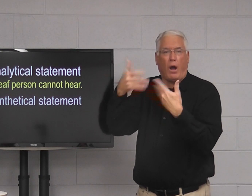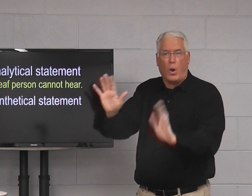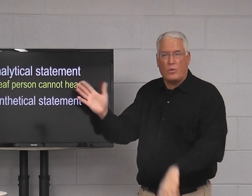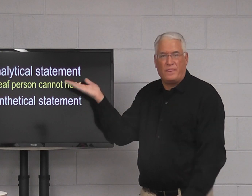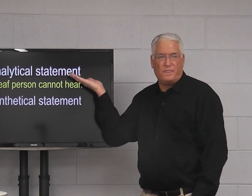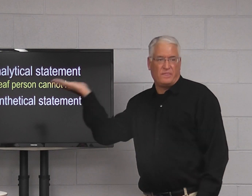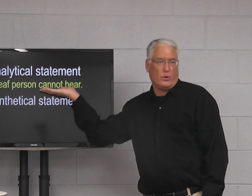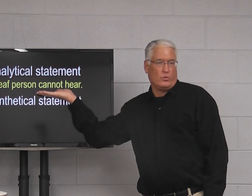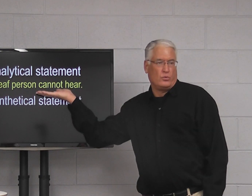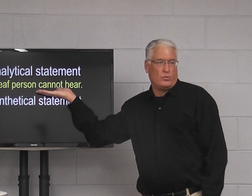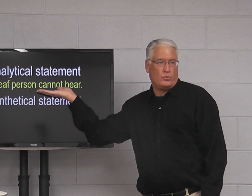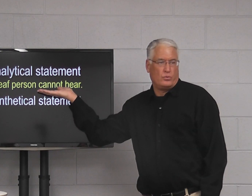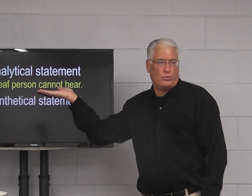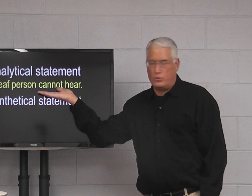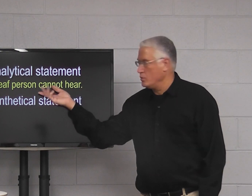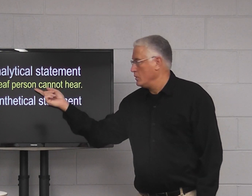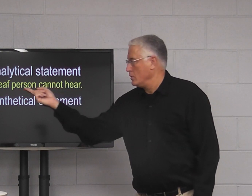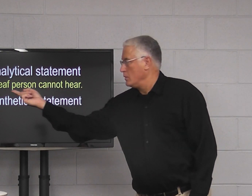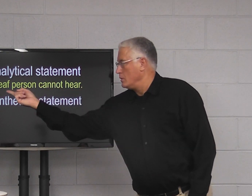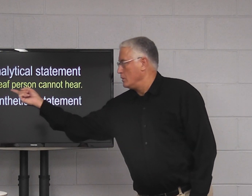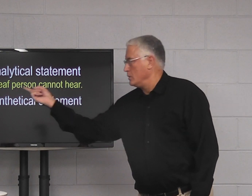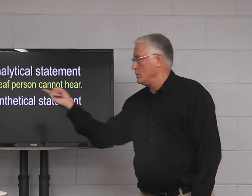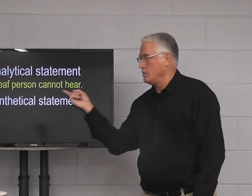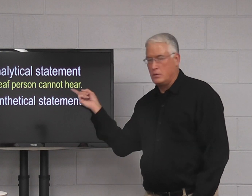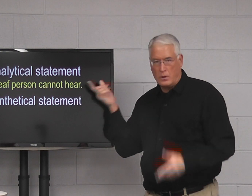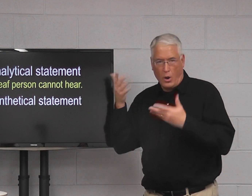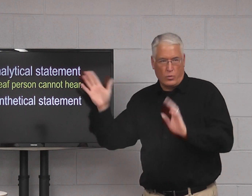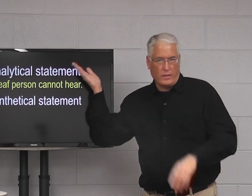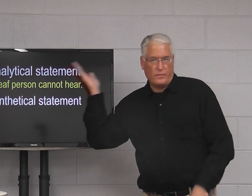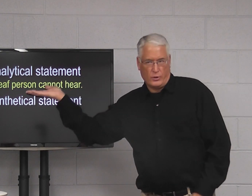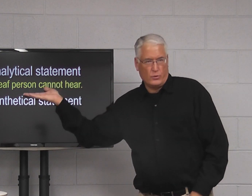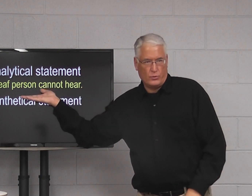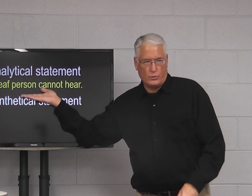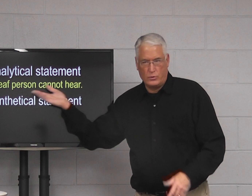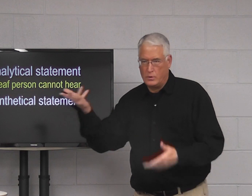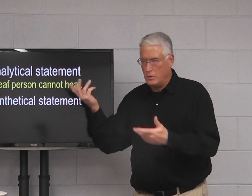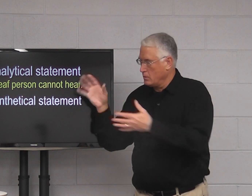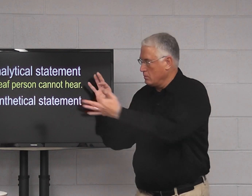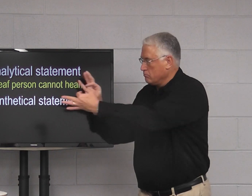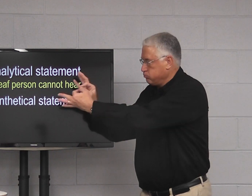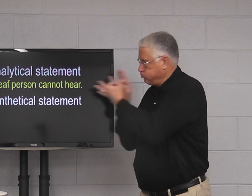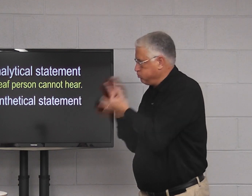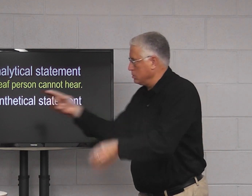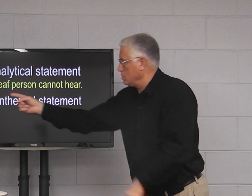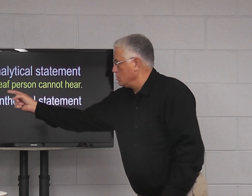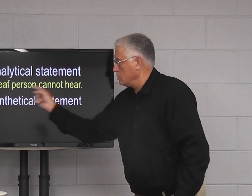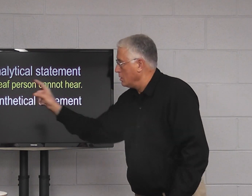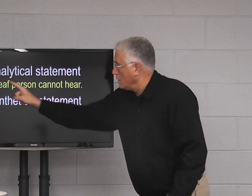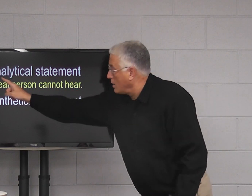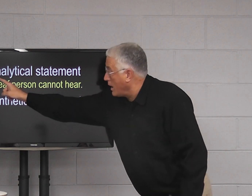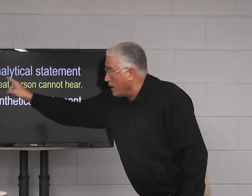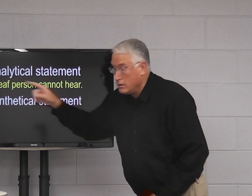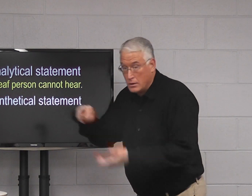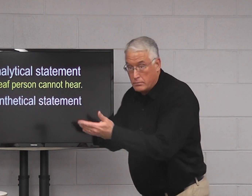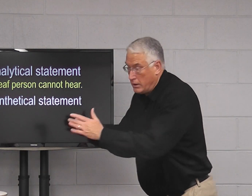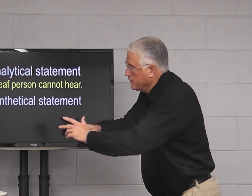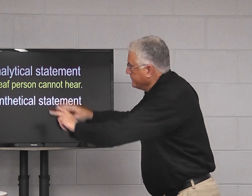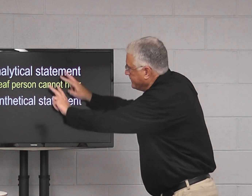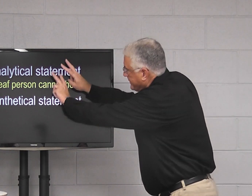established on fact. Something that's already there. Okay? Analytical is